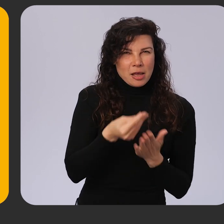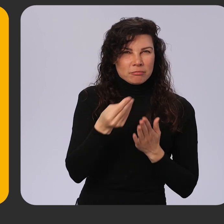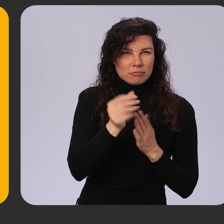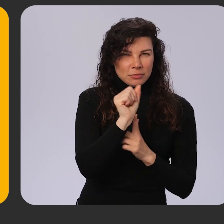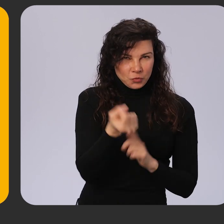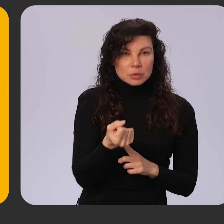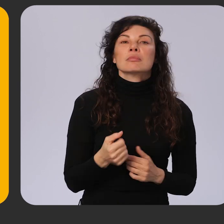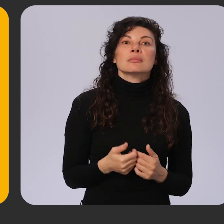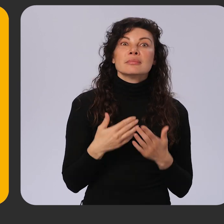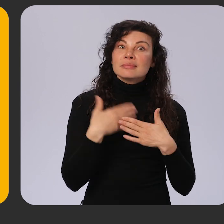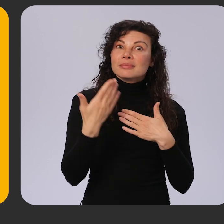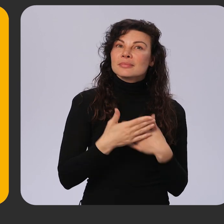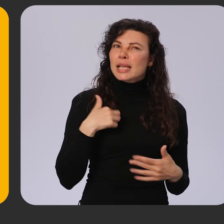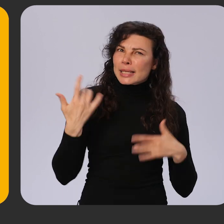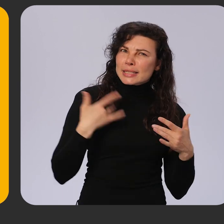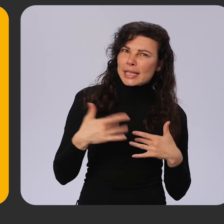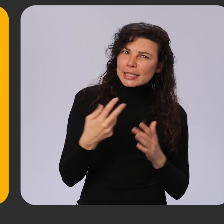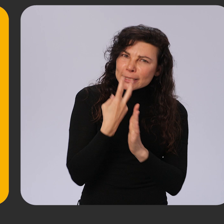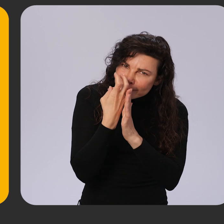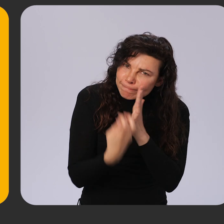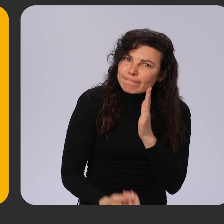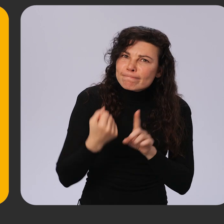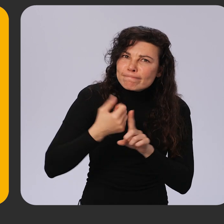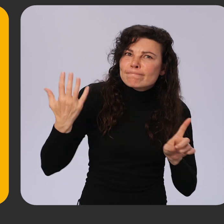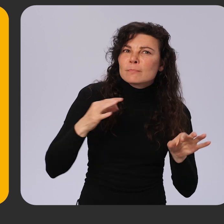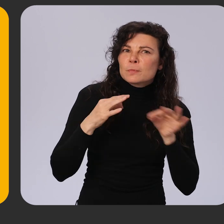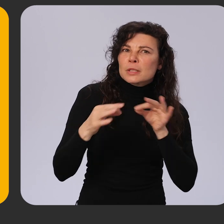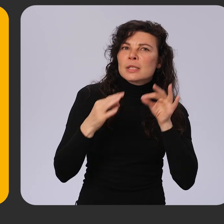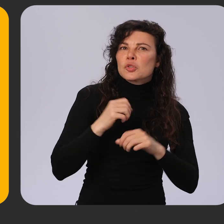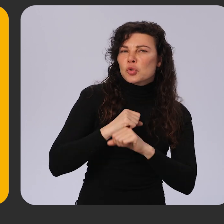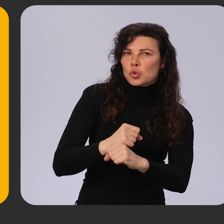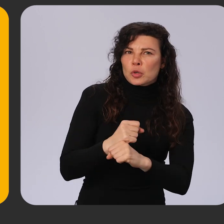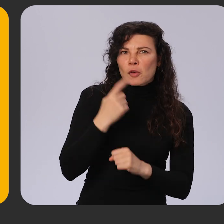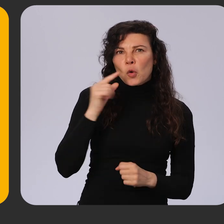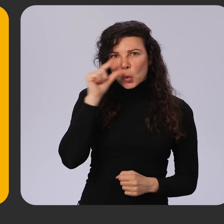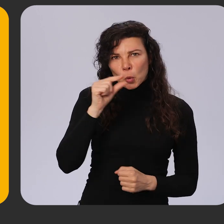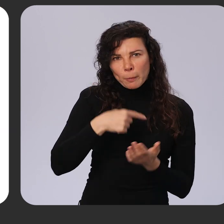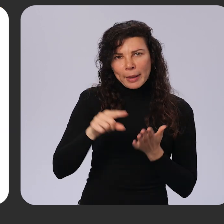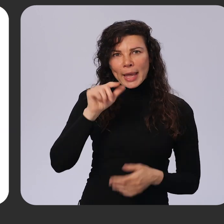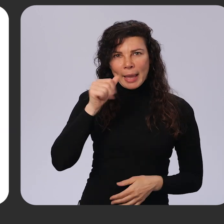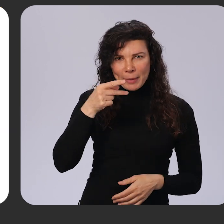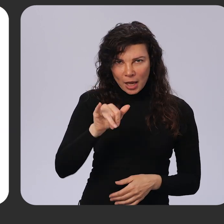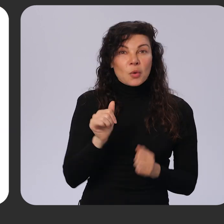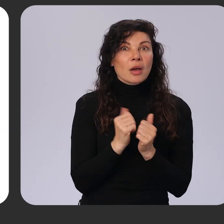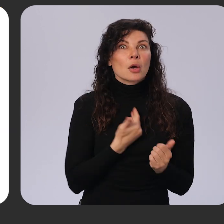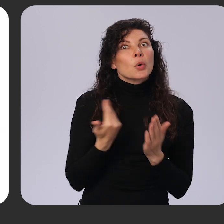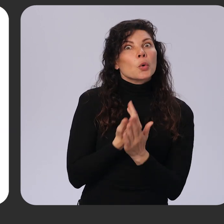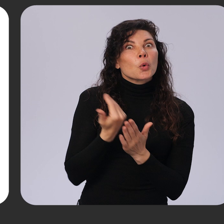I'm excited to dive deep into how we're improving security on the Google Pay API with our new model for card